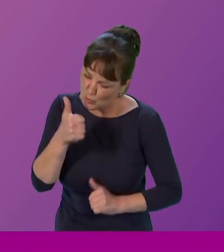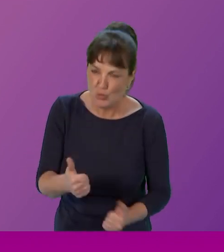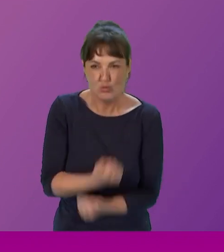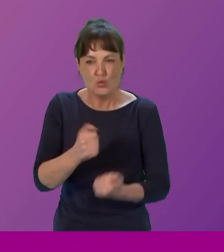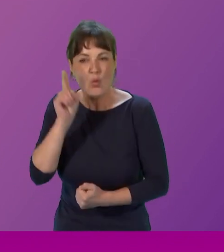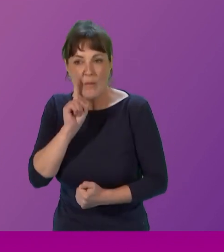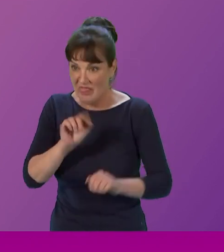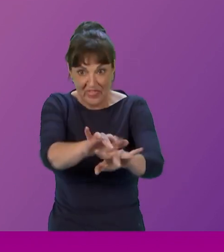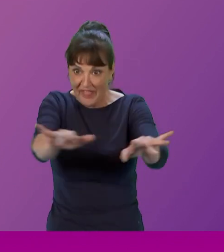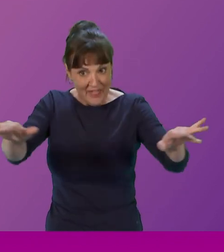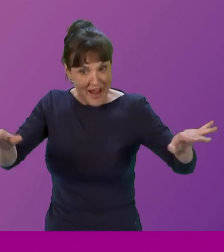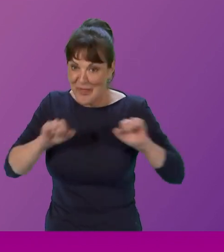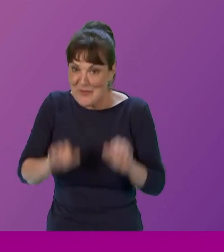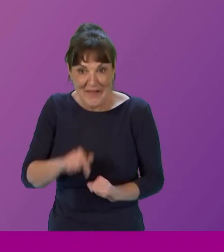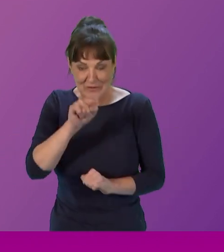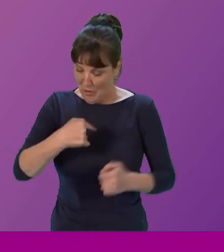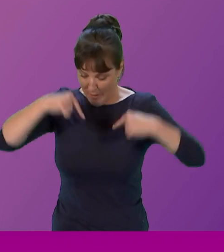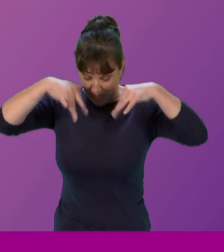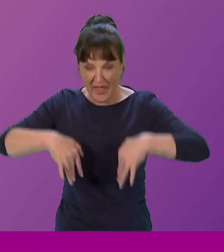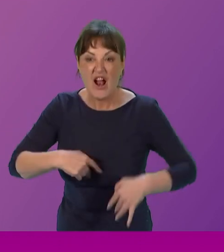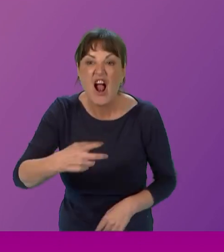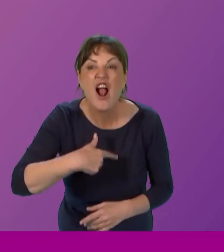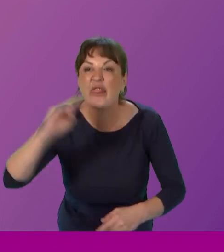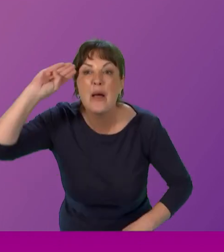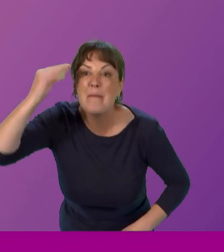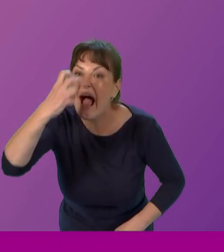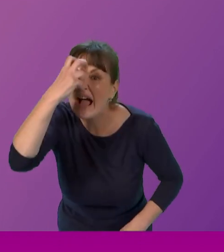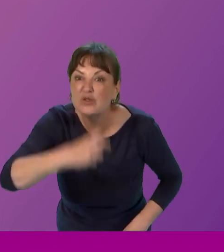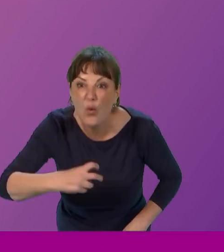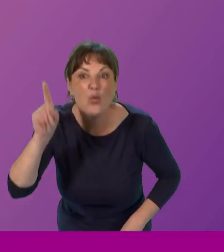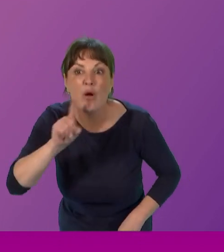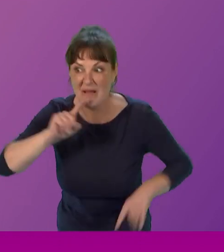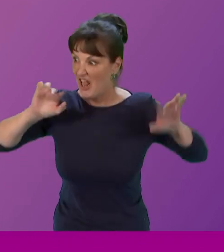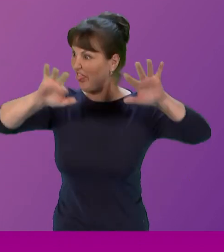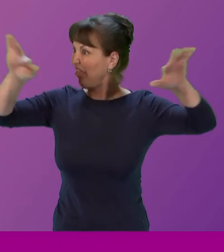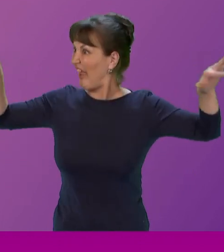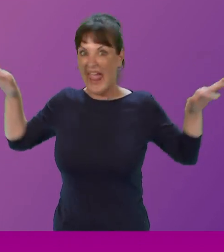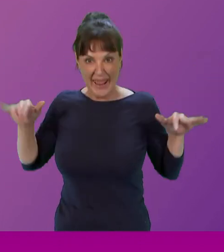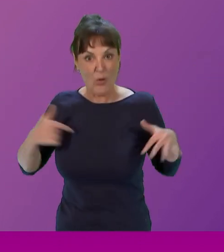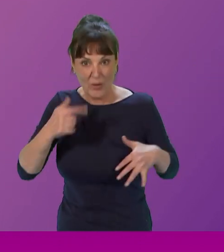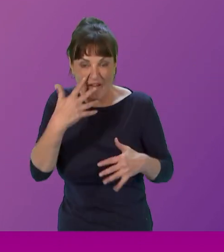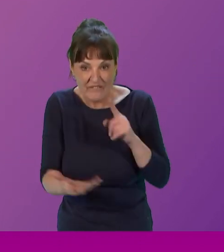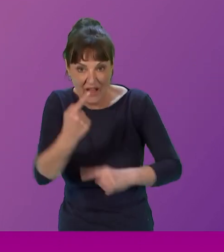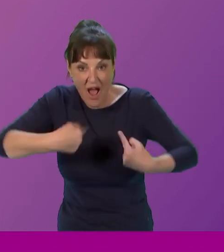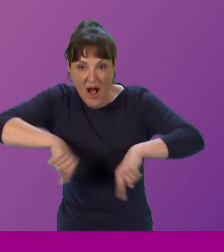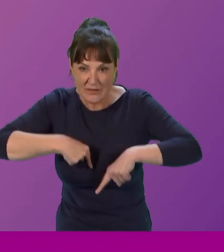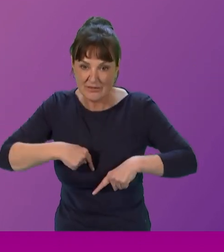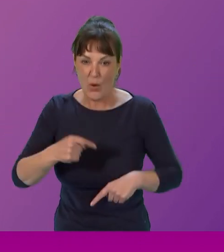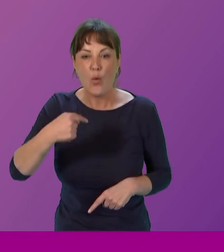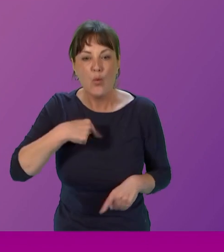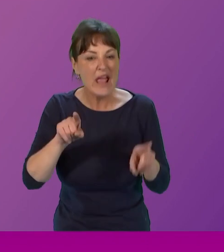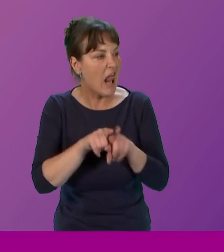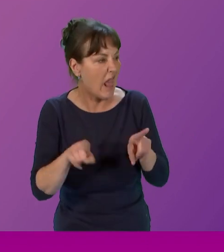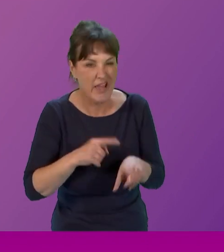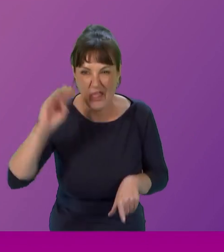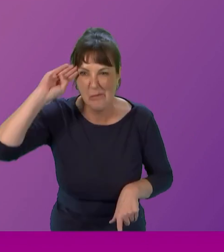here. The mad old bats. We're here. We're absolutely everywhere. You'll find us everywhere. We're the sort of mad old women that go up to people at stations going,